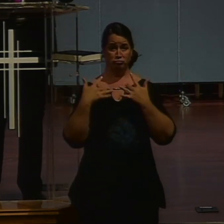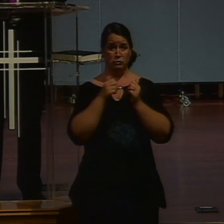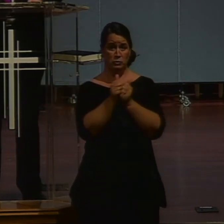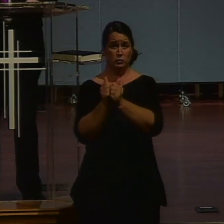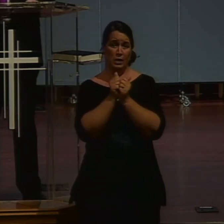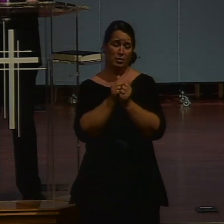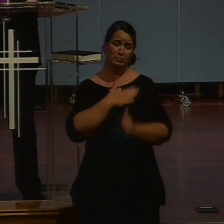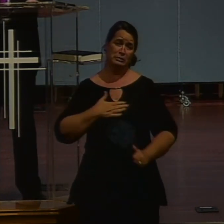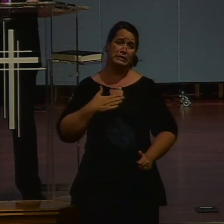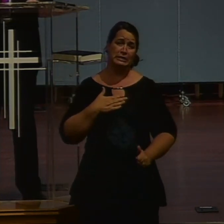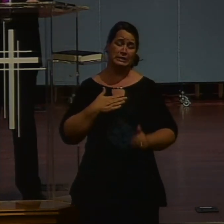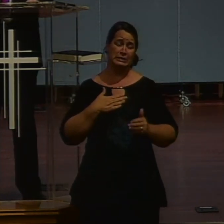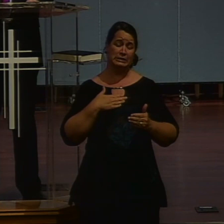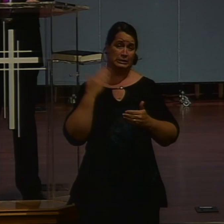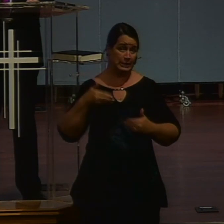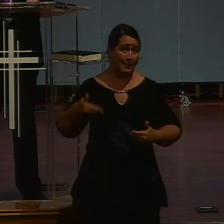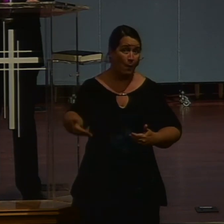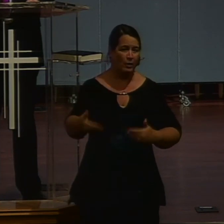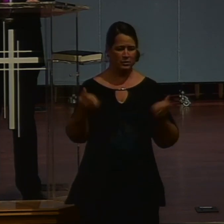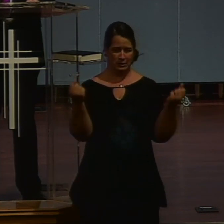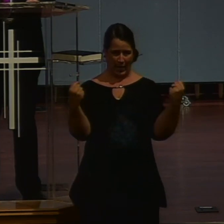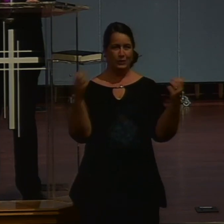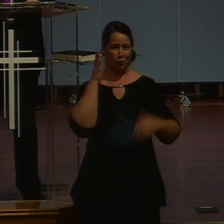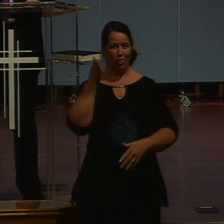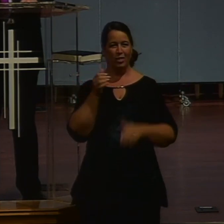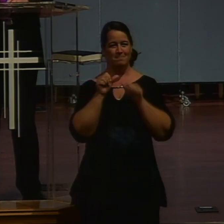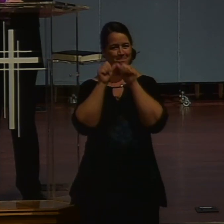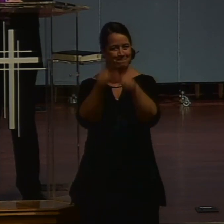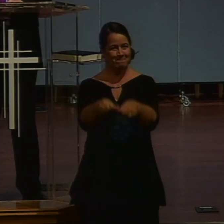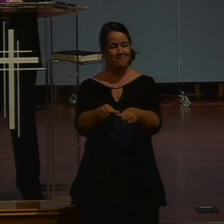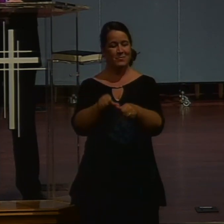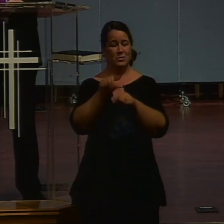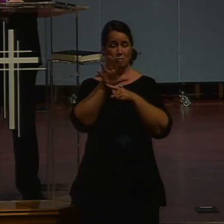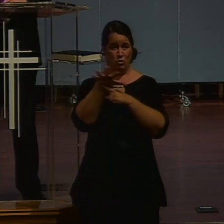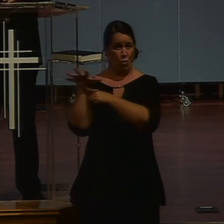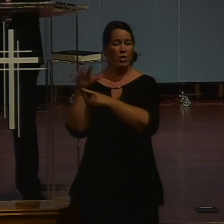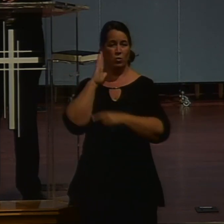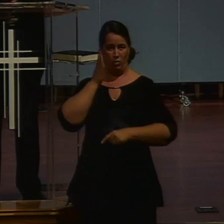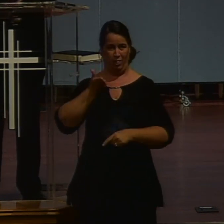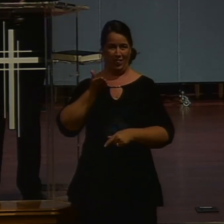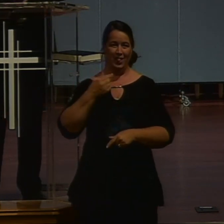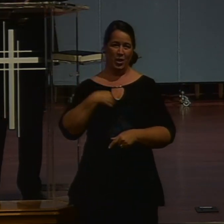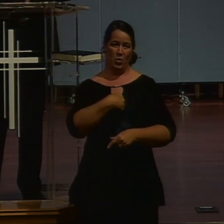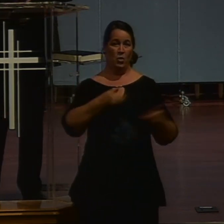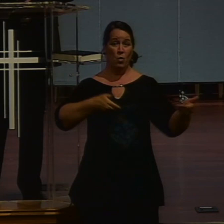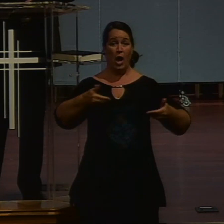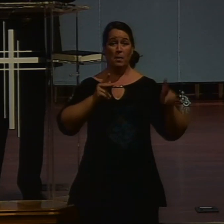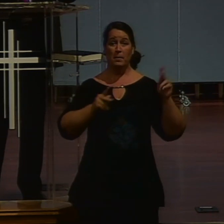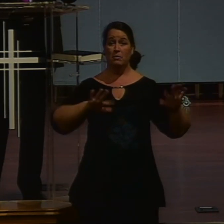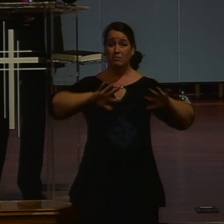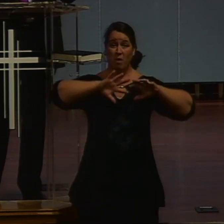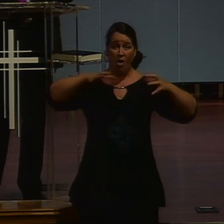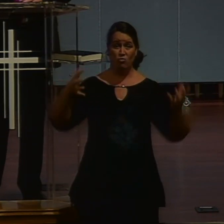public worship services at church. Yes. Why? Yes, we are. We're going to keep up this effort because we are literally welcoming people